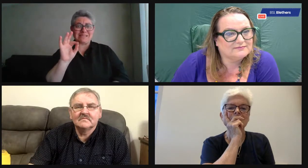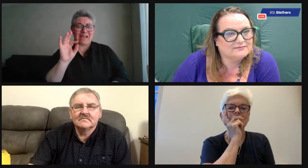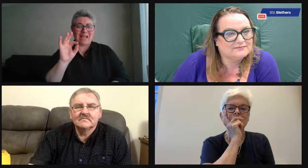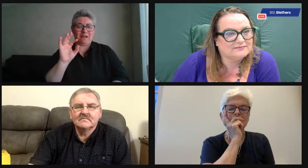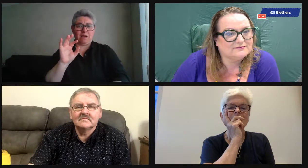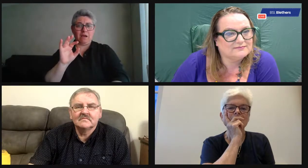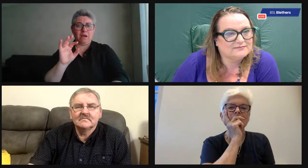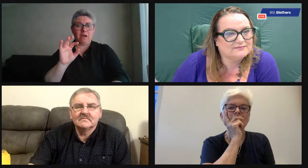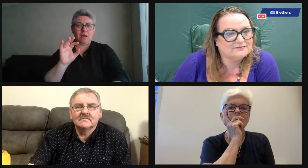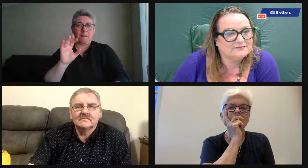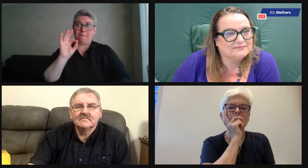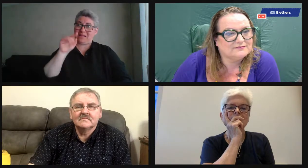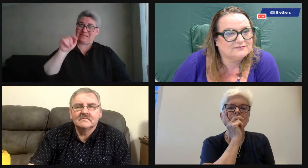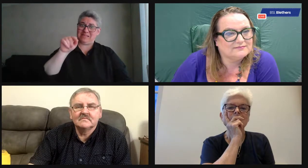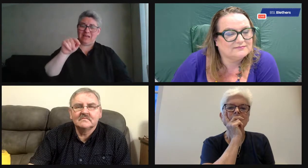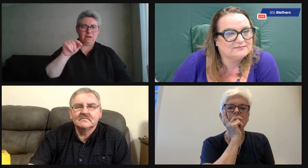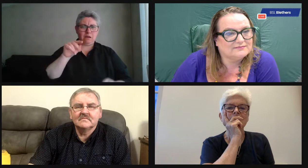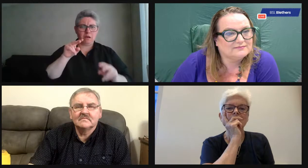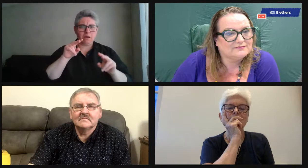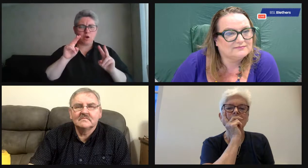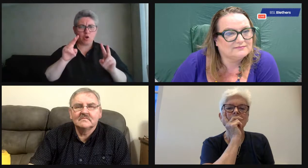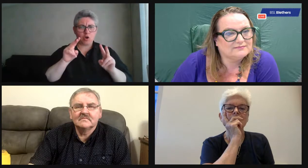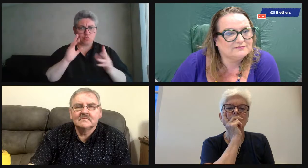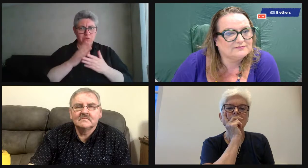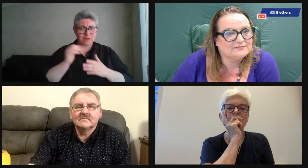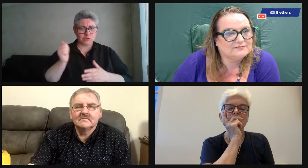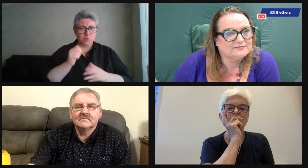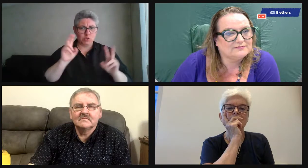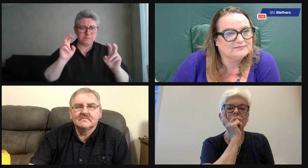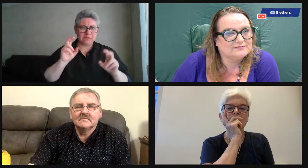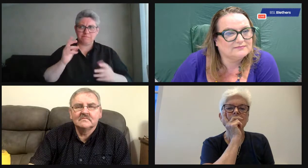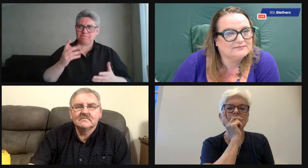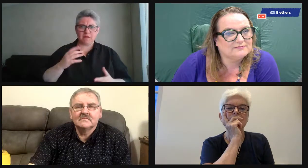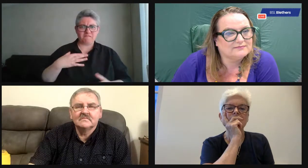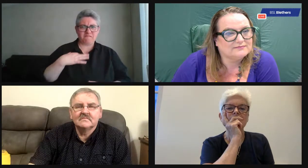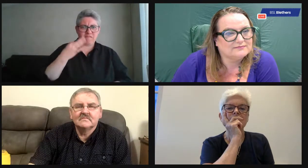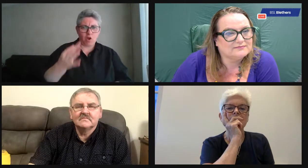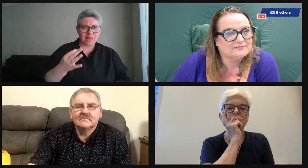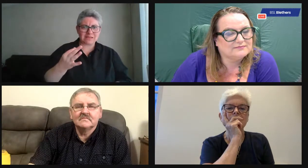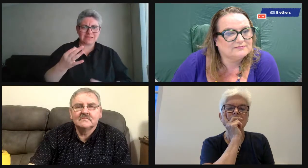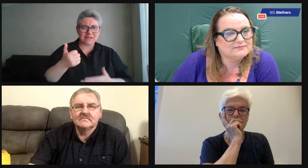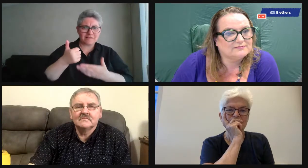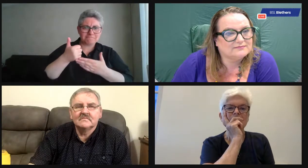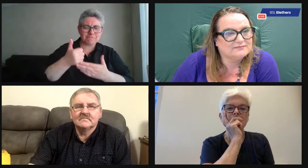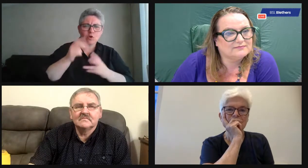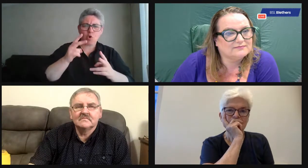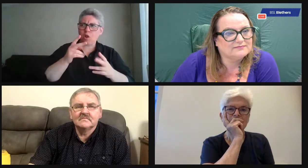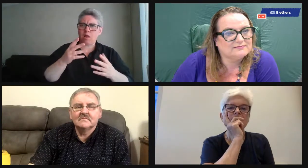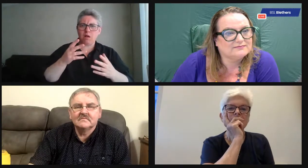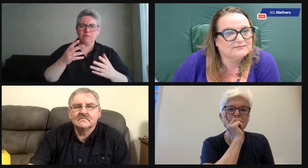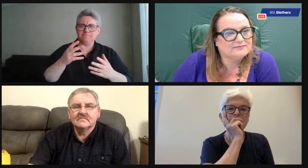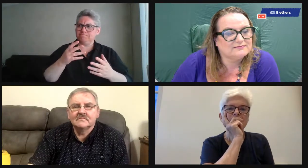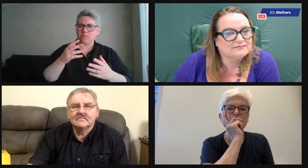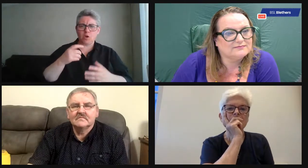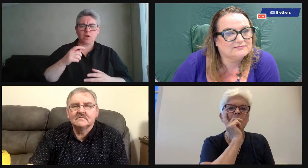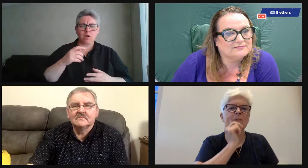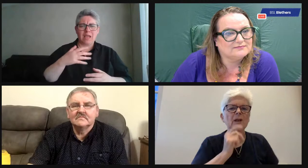the coronation day itself. But on the Monday of that long weekend, it was supposed to be a big volunteering